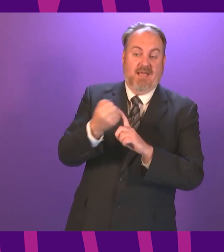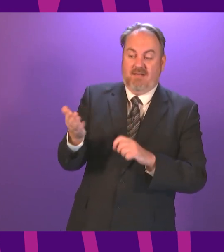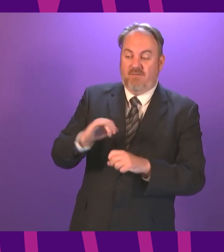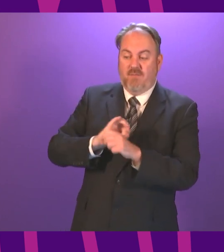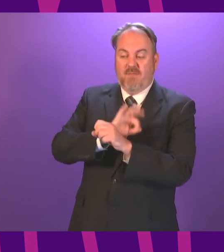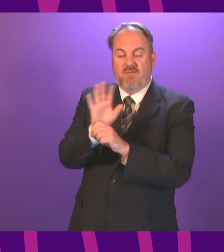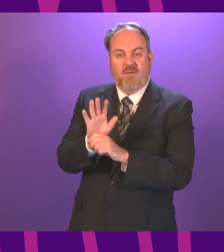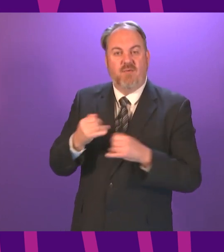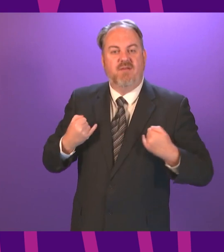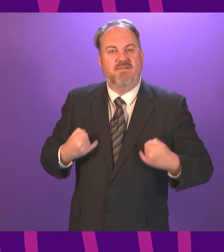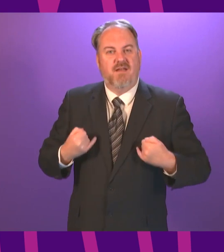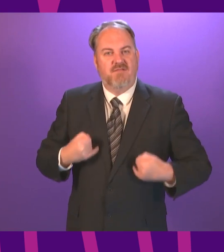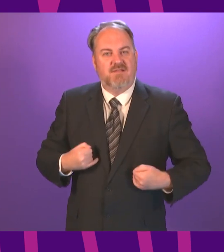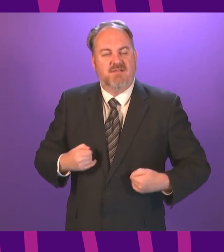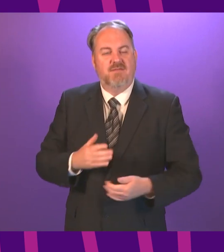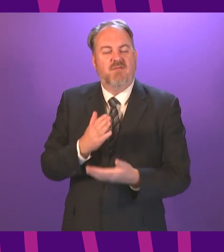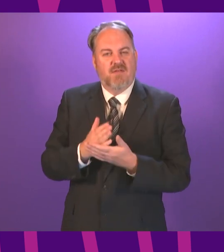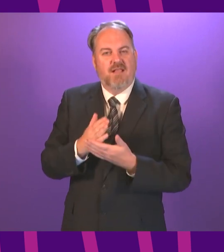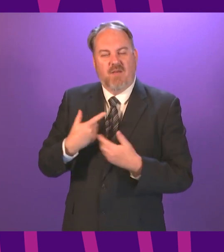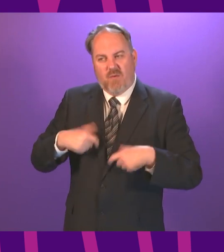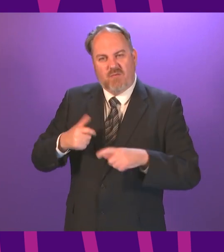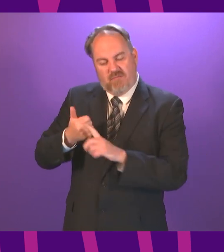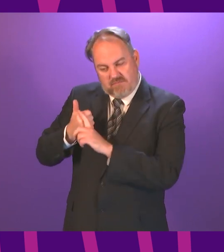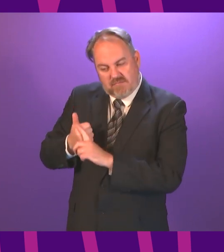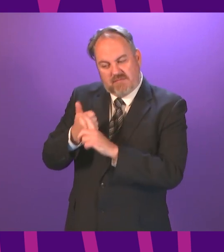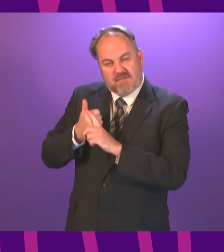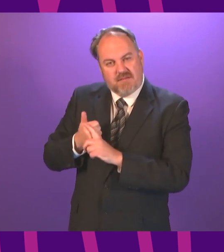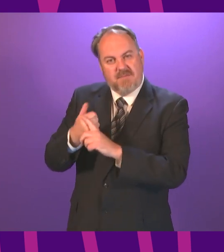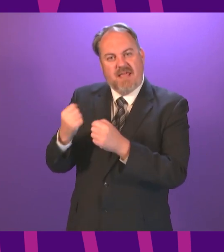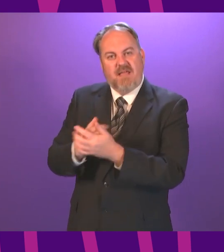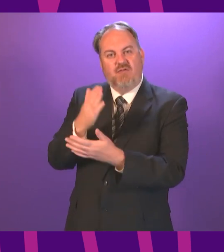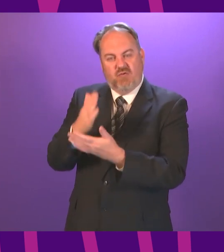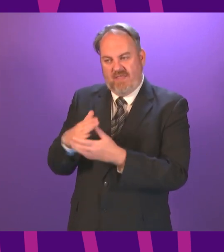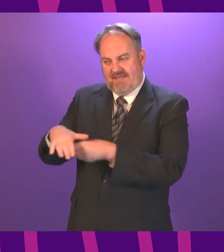be concluding its review of coherent provision and sustainability of the tertiary sector.